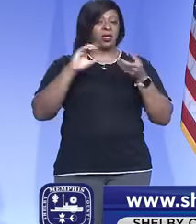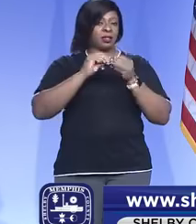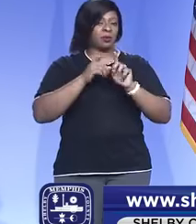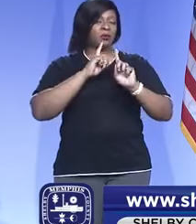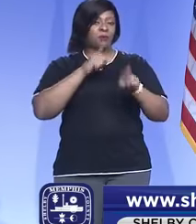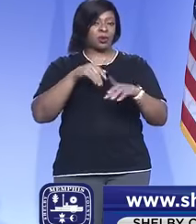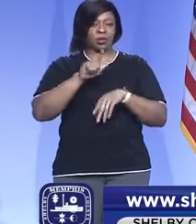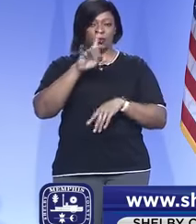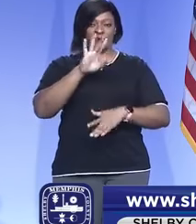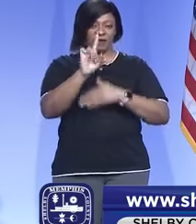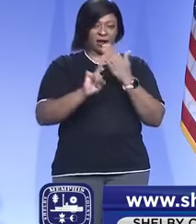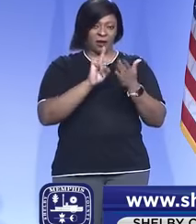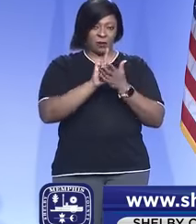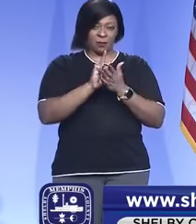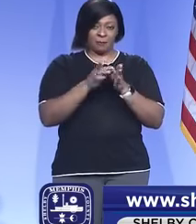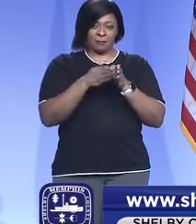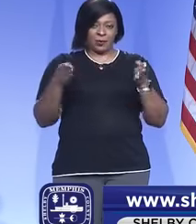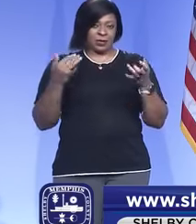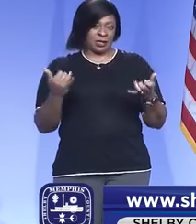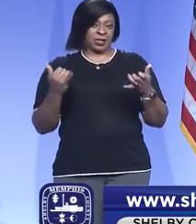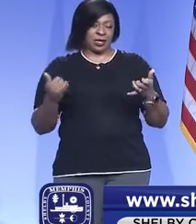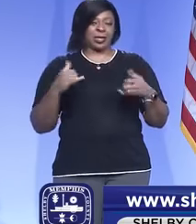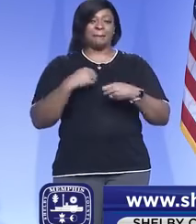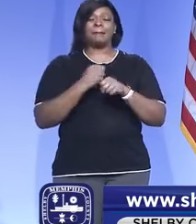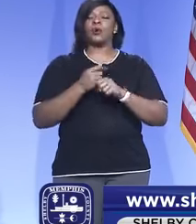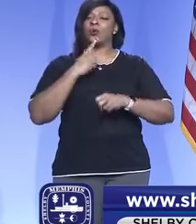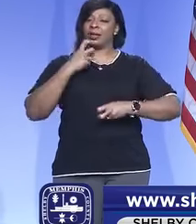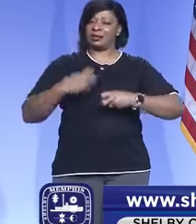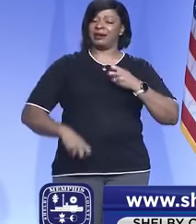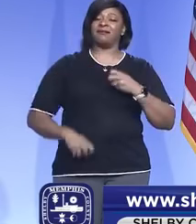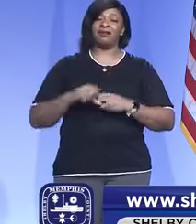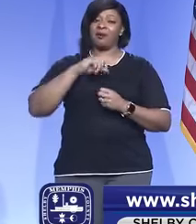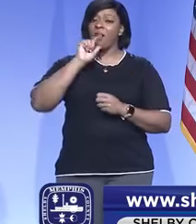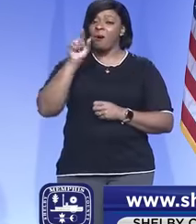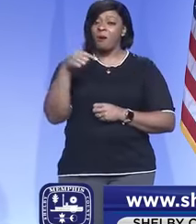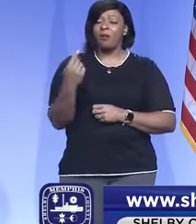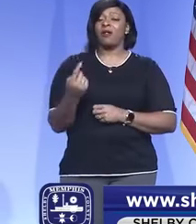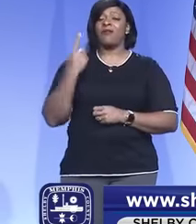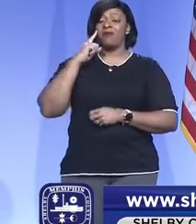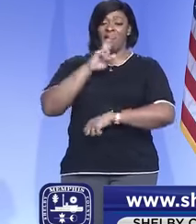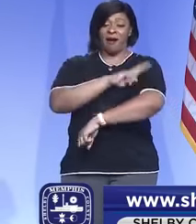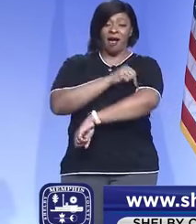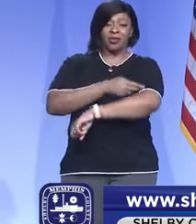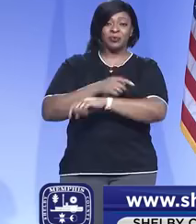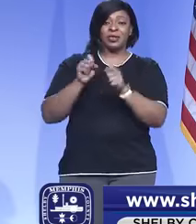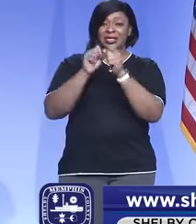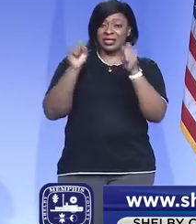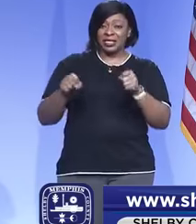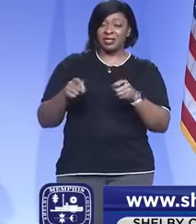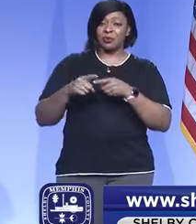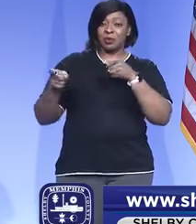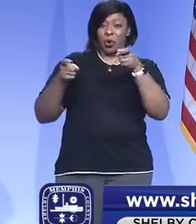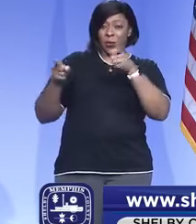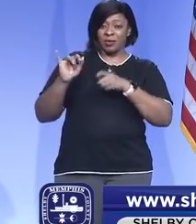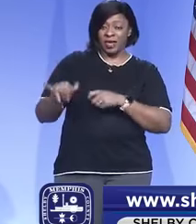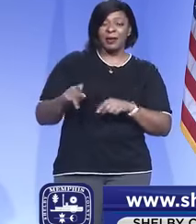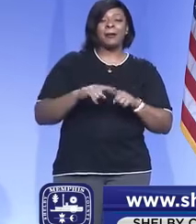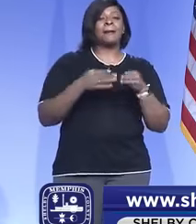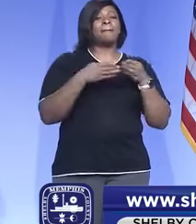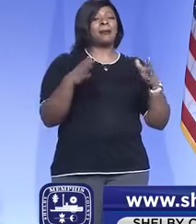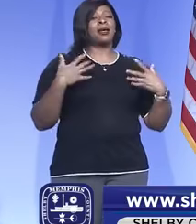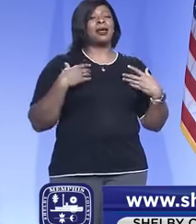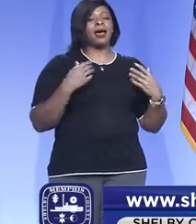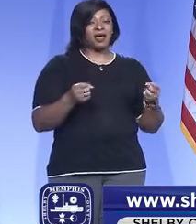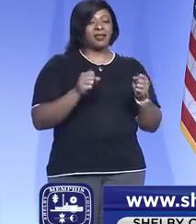24-hour period today. That's making it difficult, not only for the hospital systems, but also for the public health